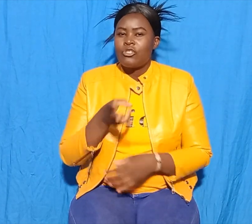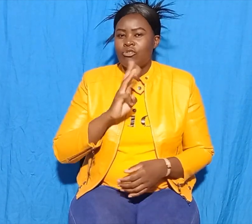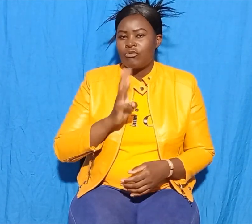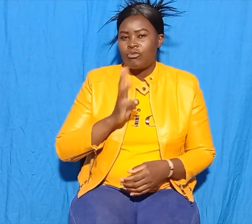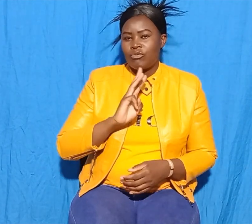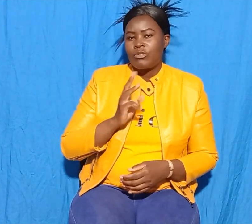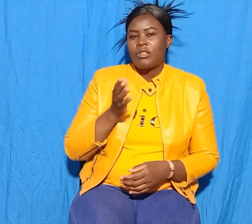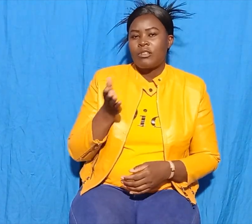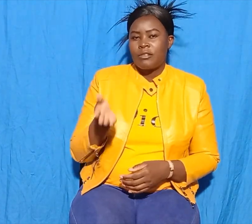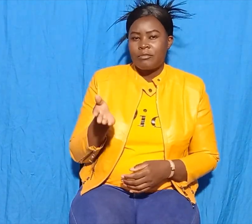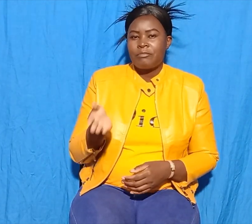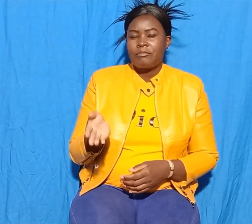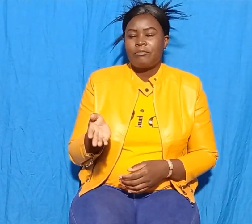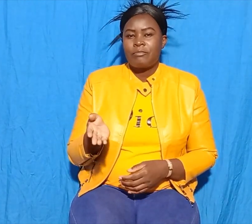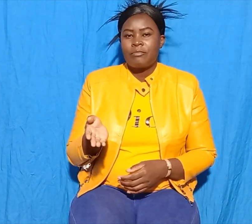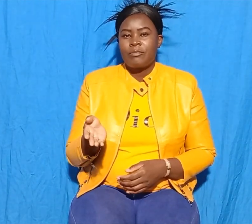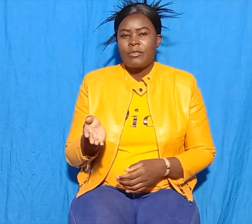He was indeed enjoying it.